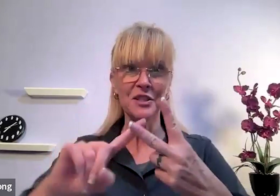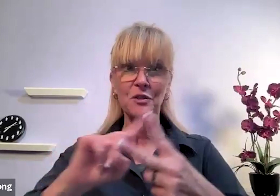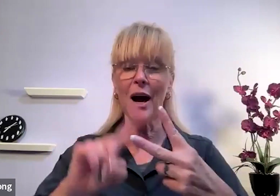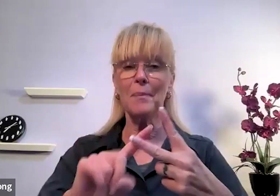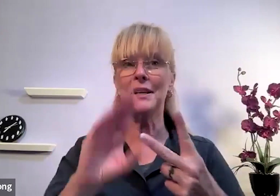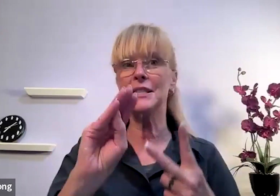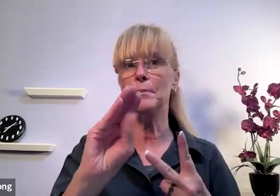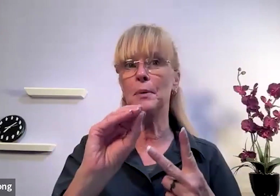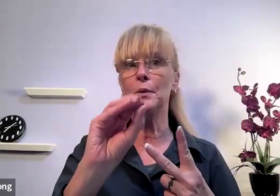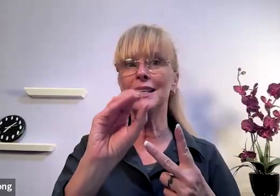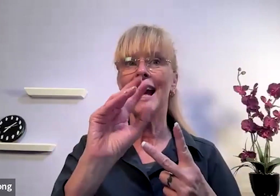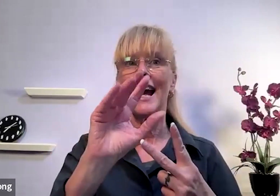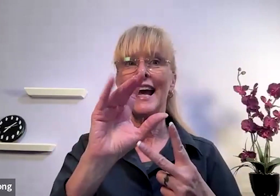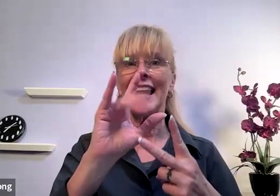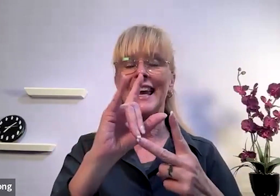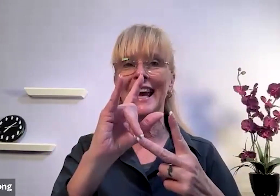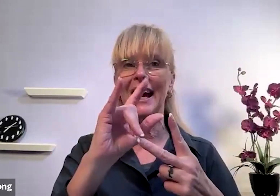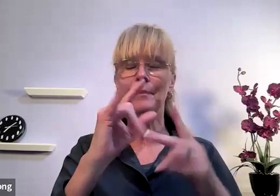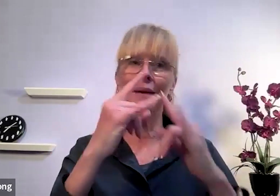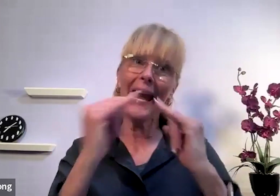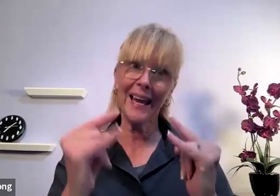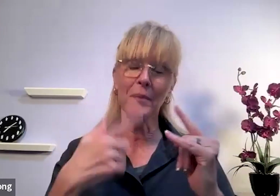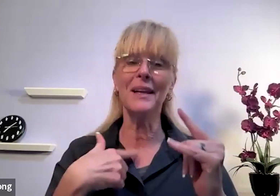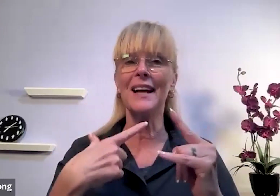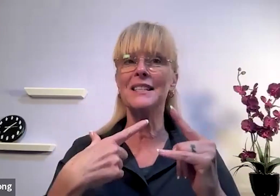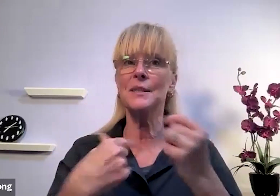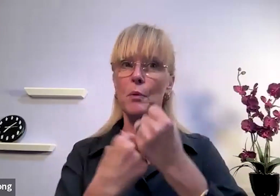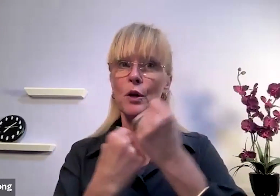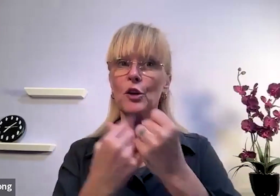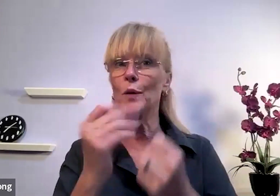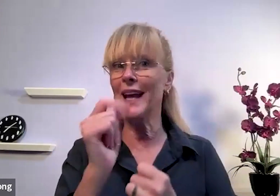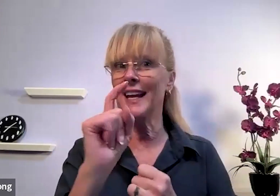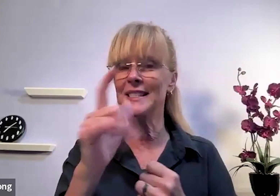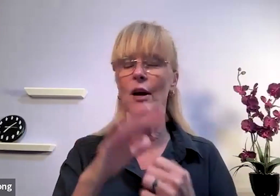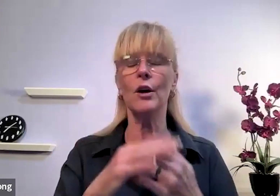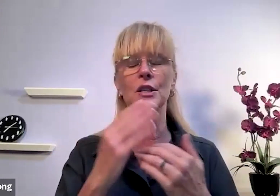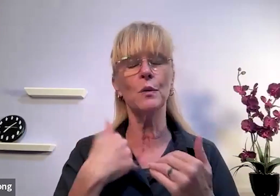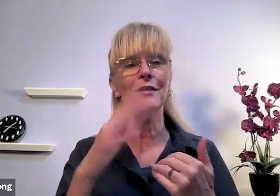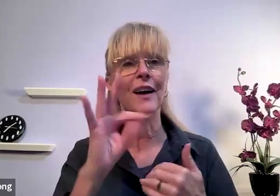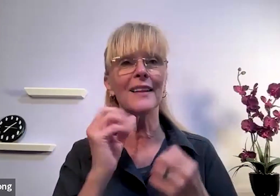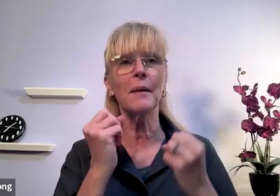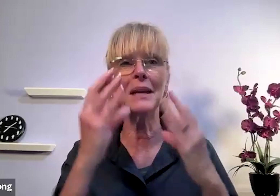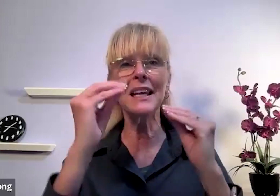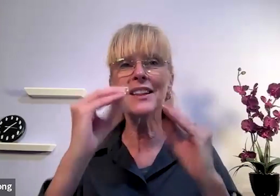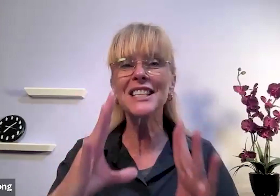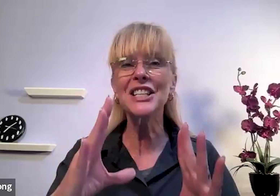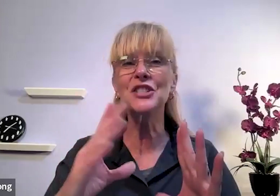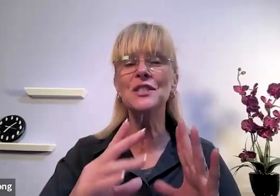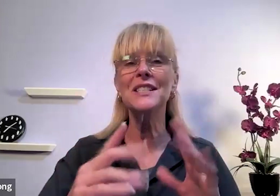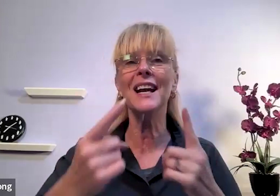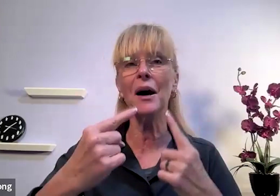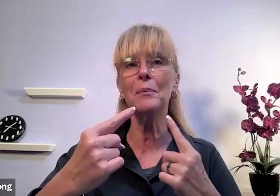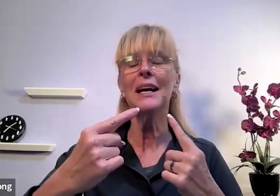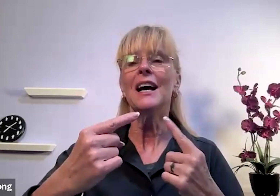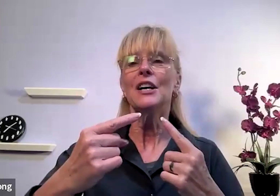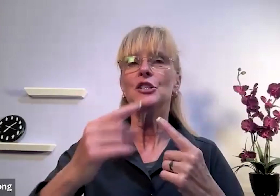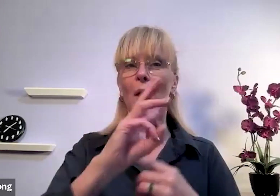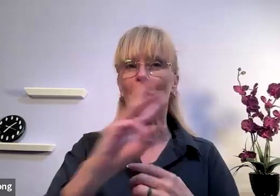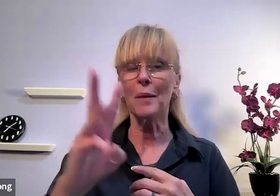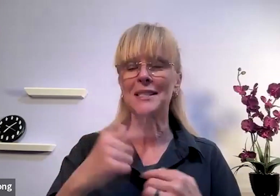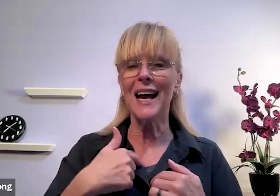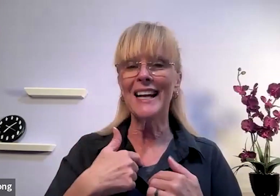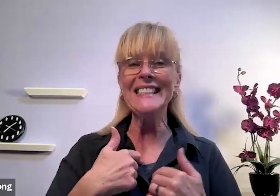these two topics the boot camp camp and that's supporting you with ASL because we find that many of the teachers that come